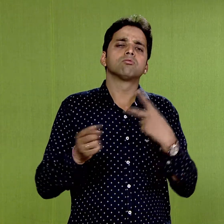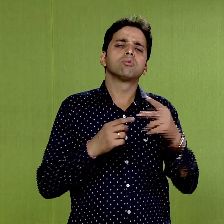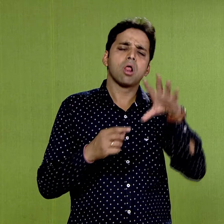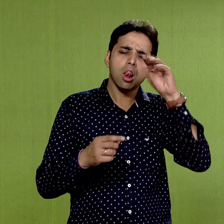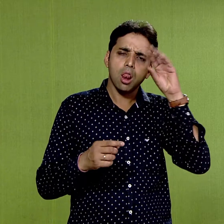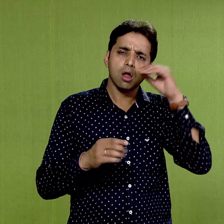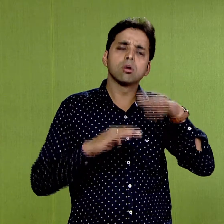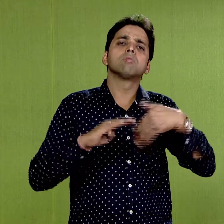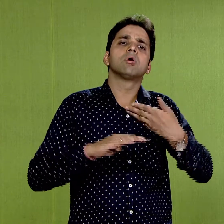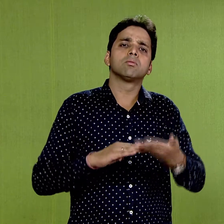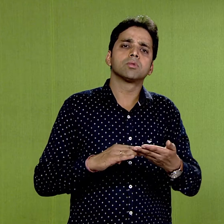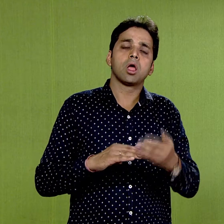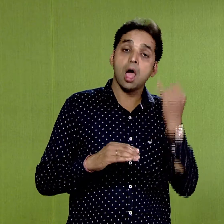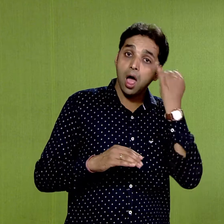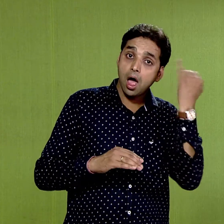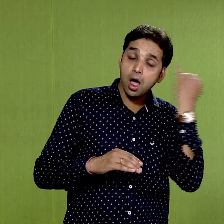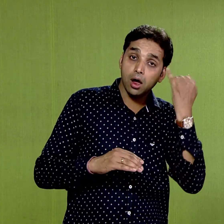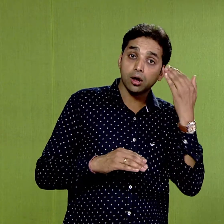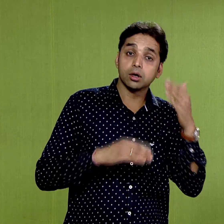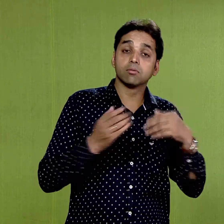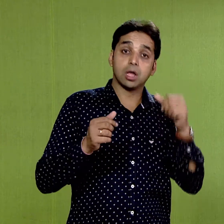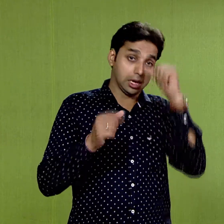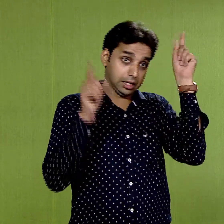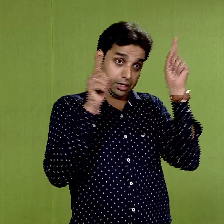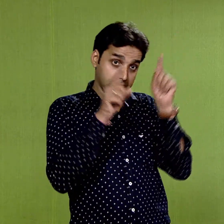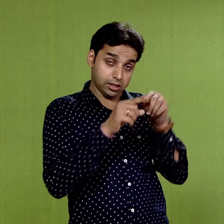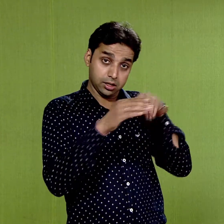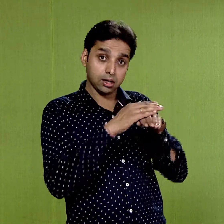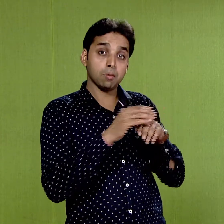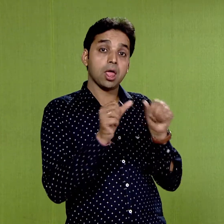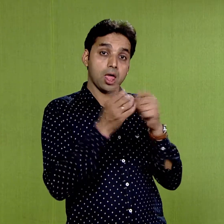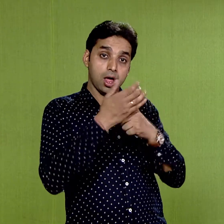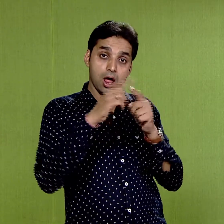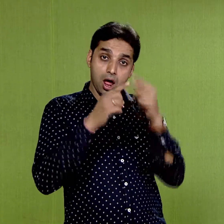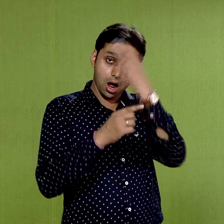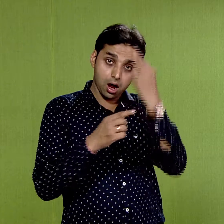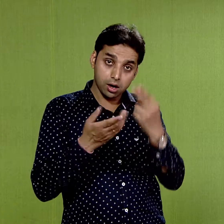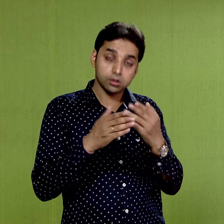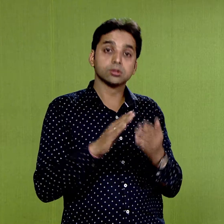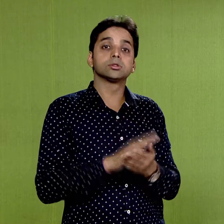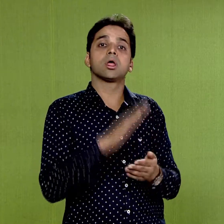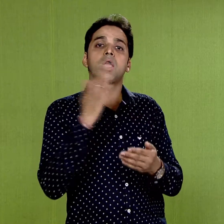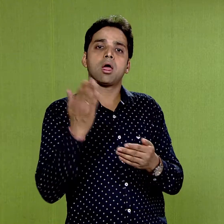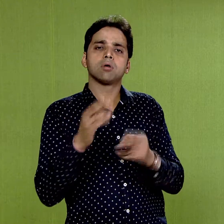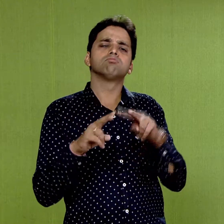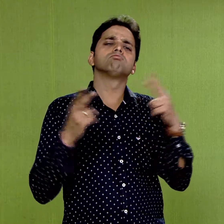about the ideas of Indian arts and its different forms.